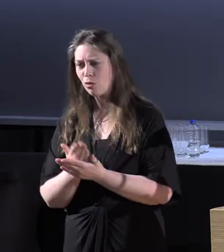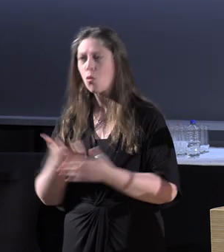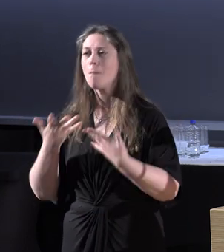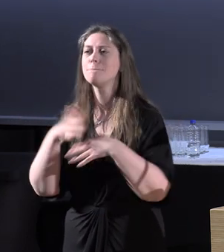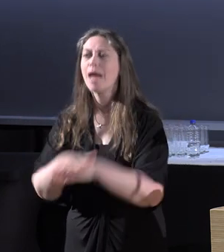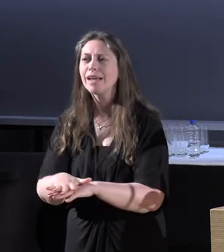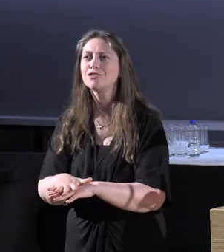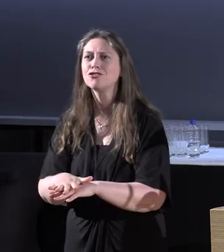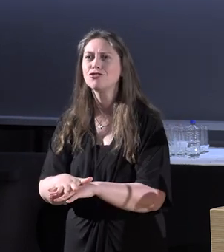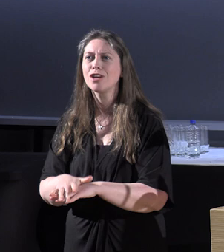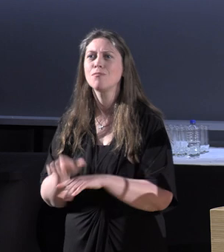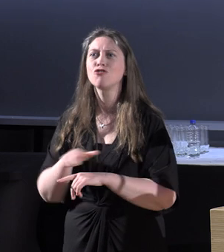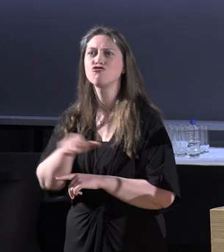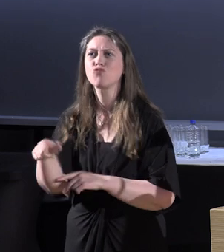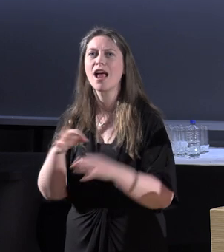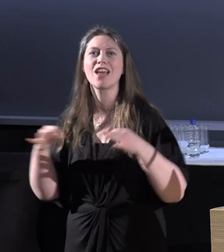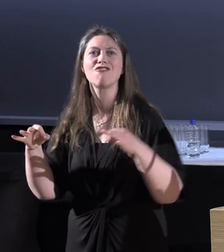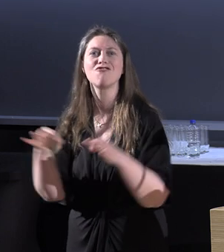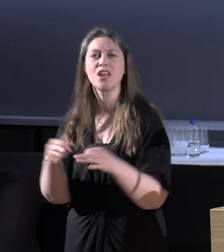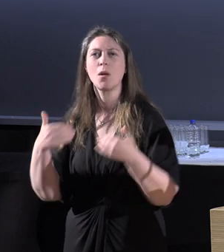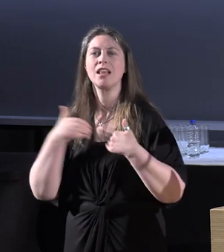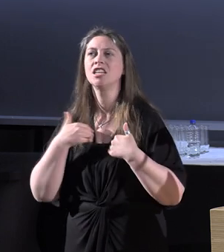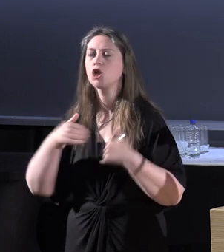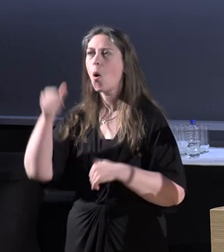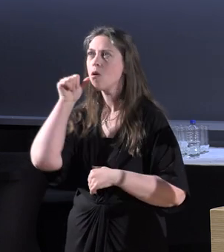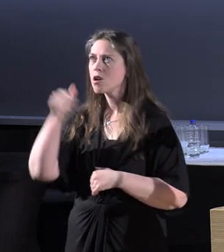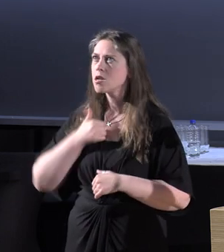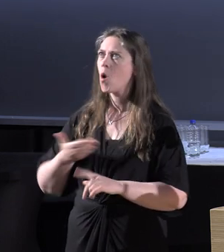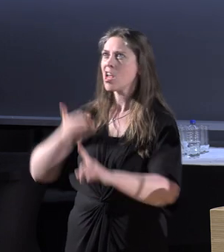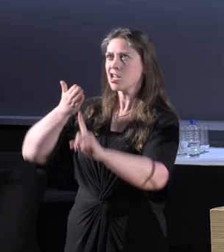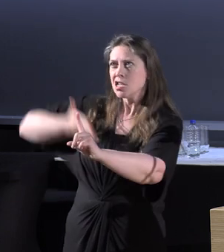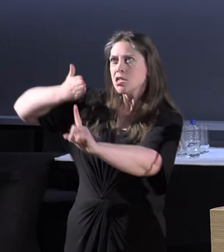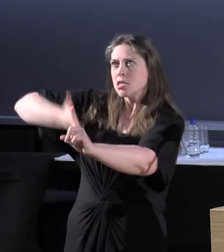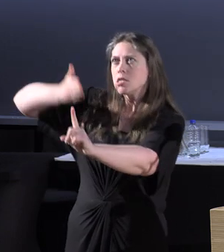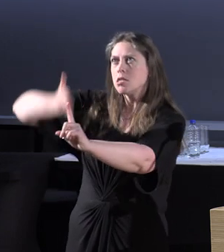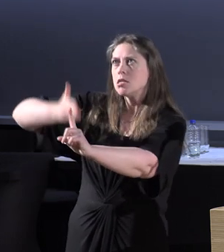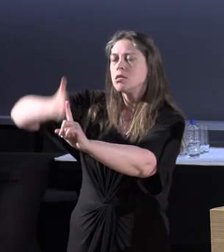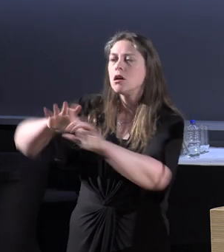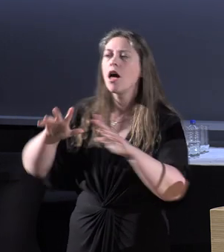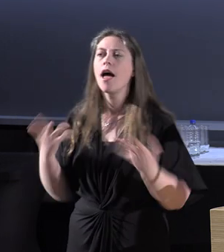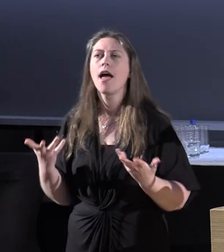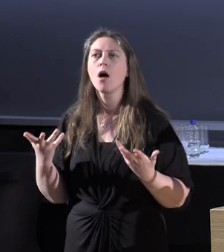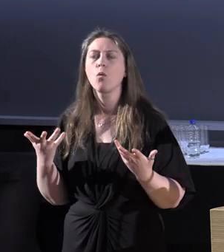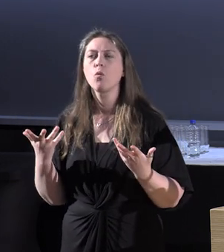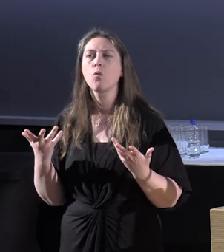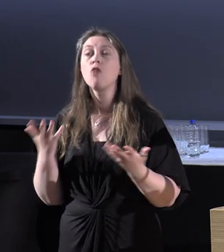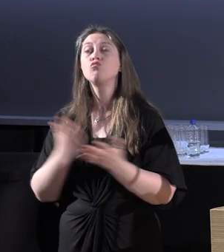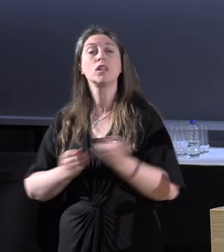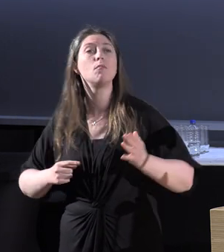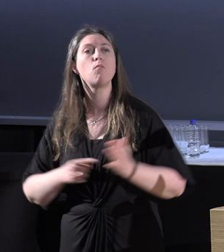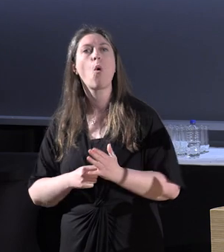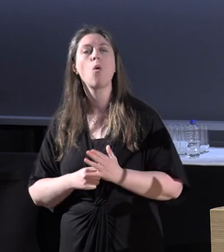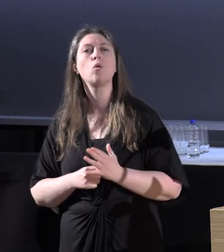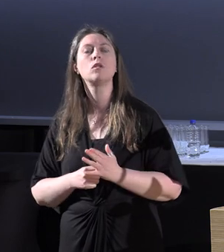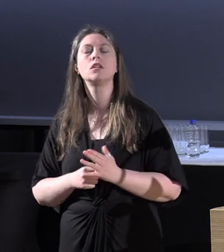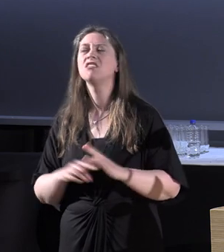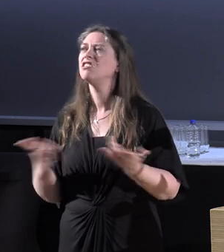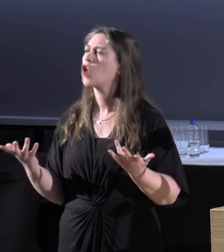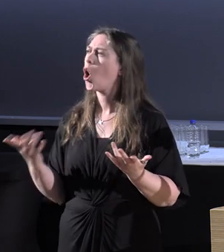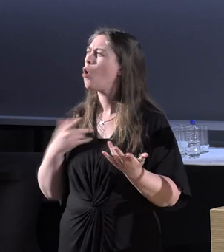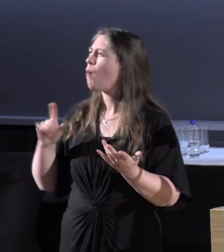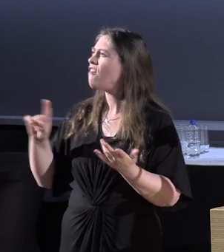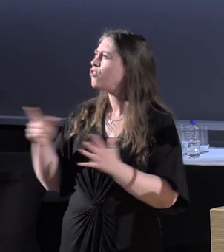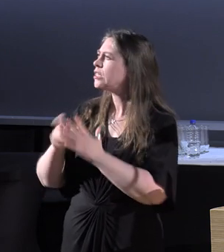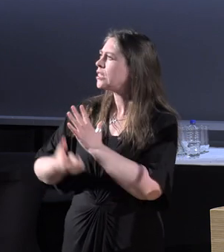field so I would know what it's like to work for something. And that was really, really important. So I didn't do my first